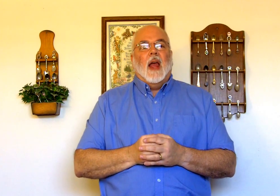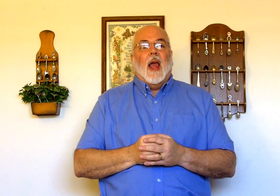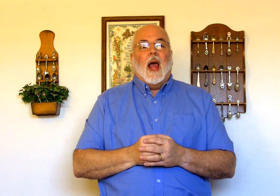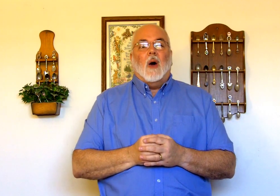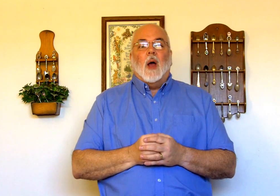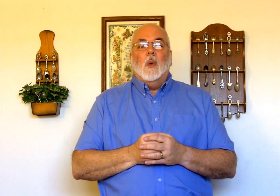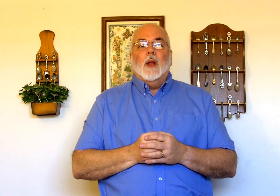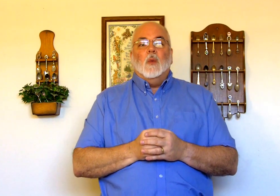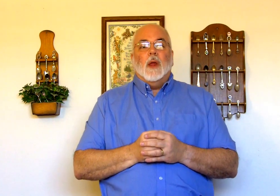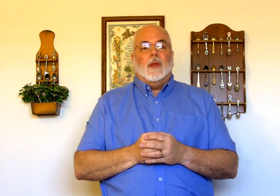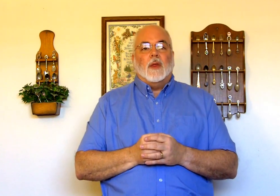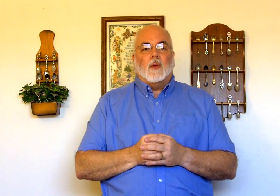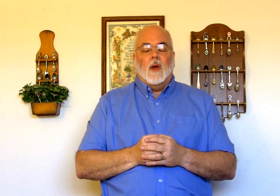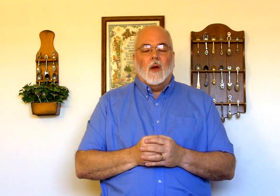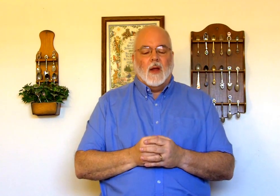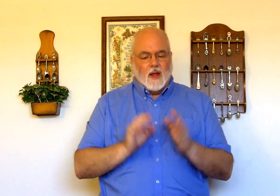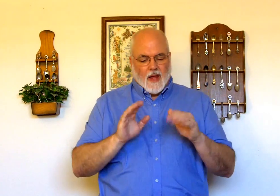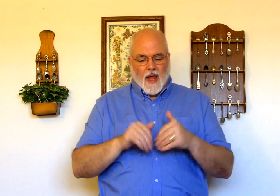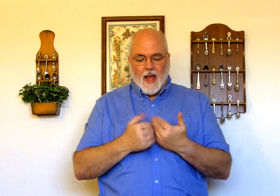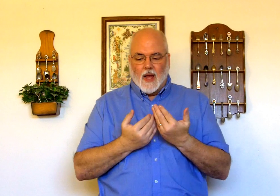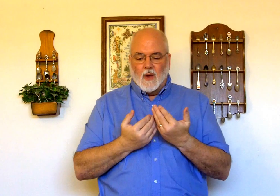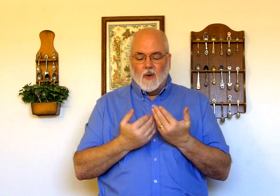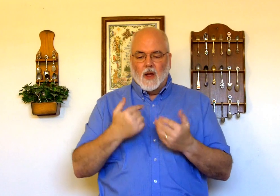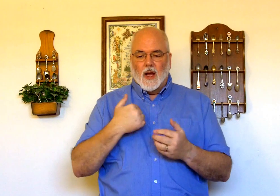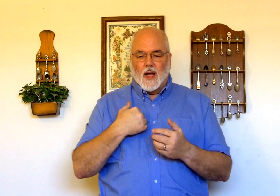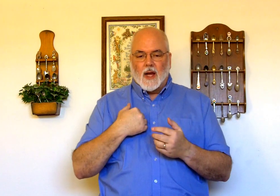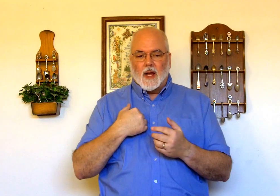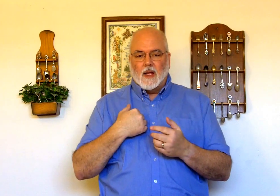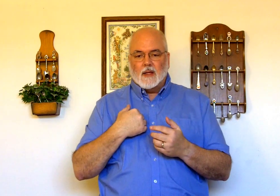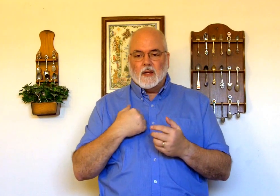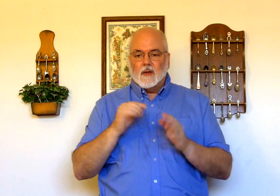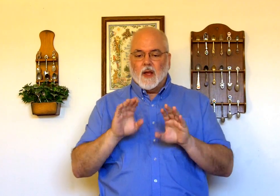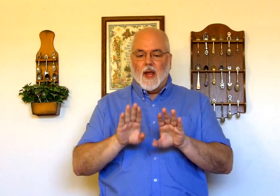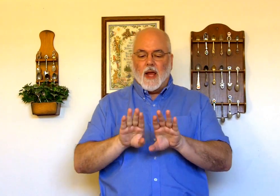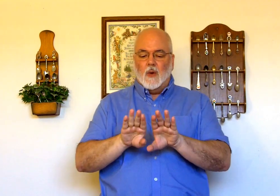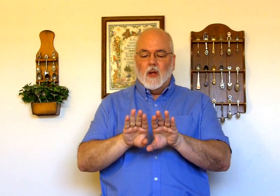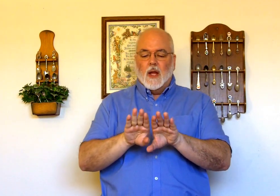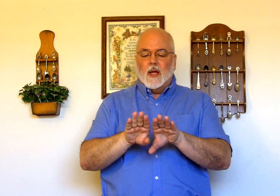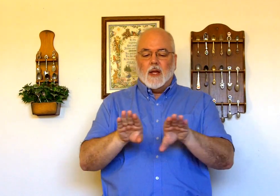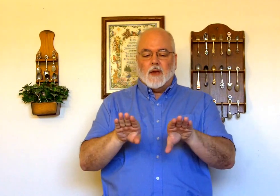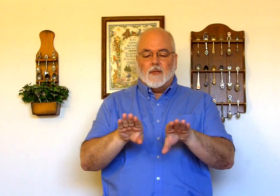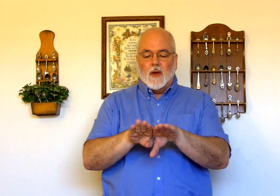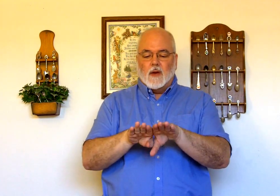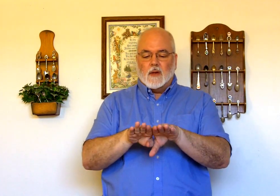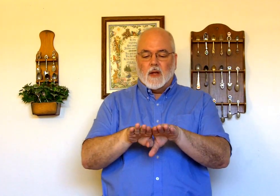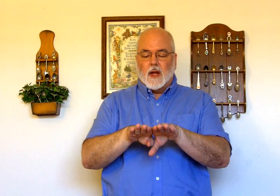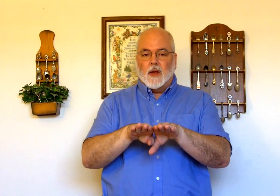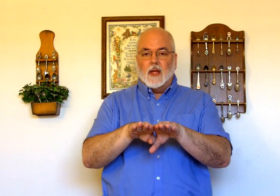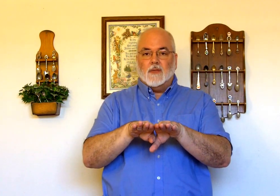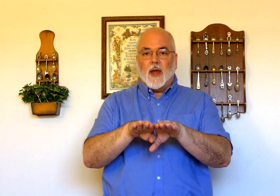How I went with the throng. How I, okay, how, take your finger, take your hands flat,